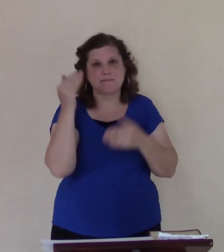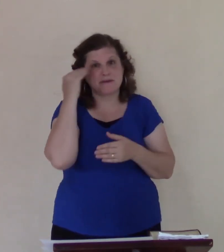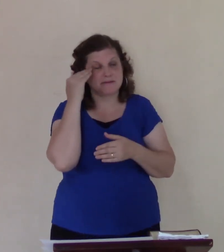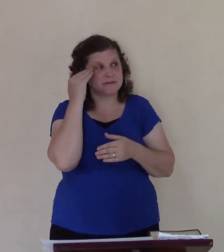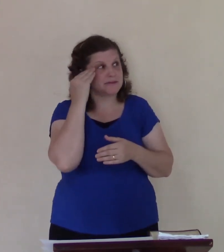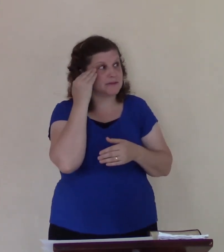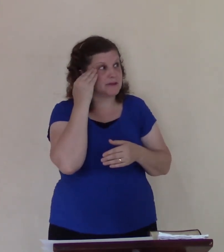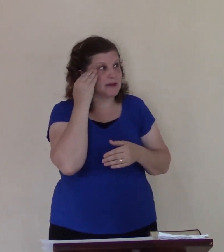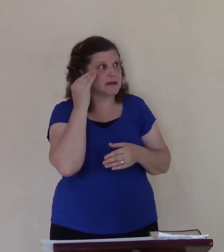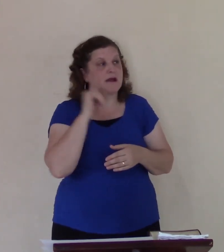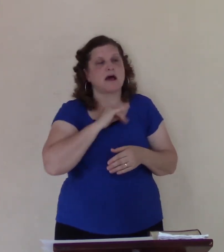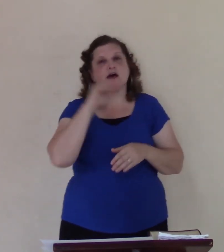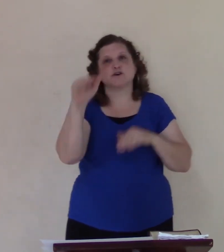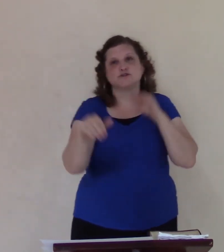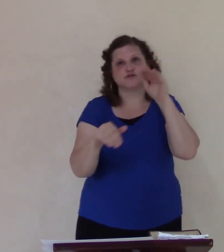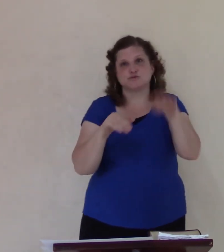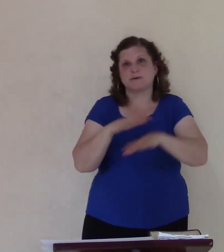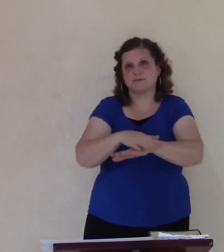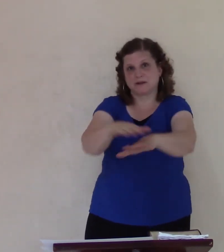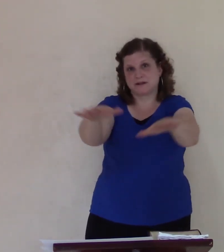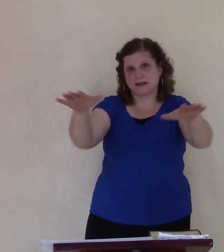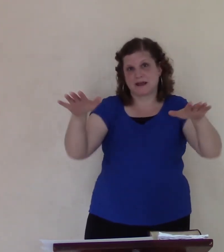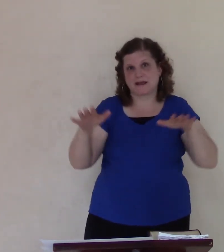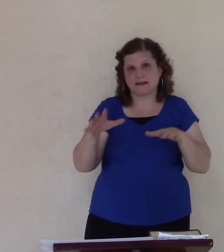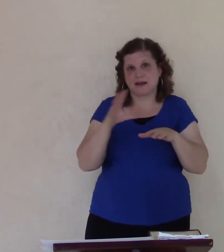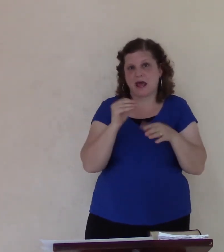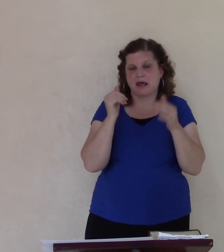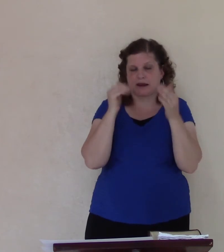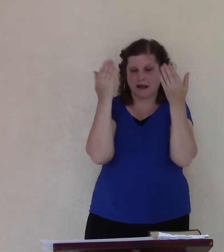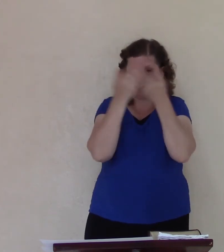away from God he still thought going to turn back